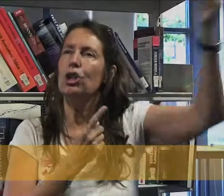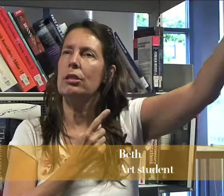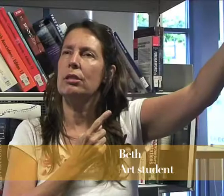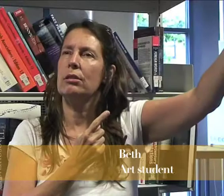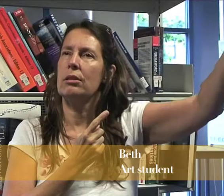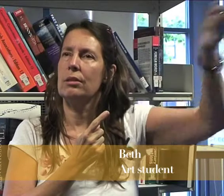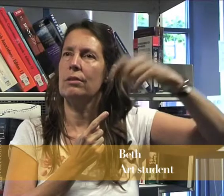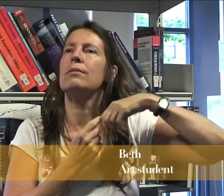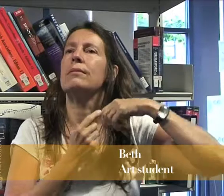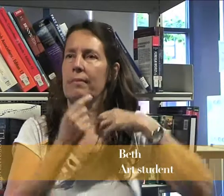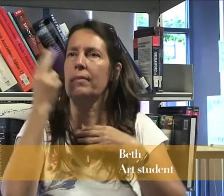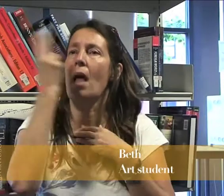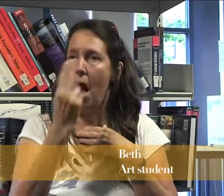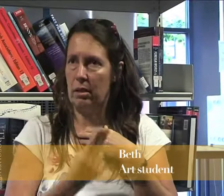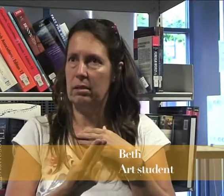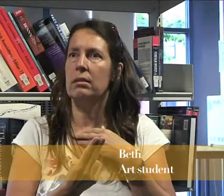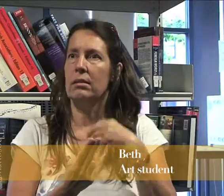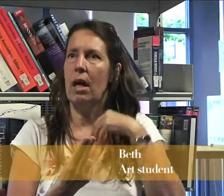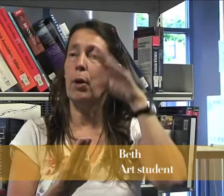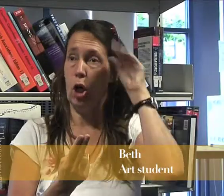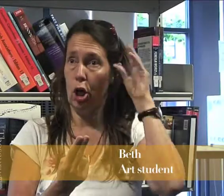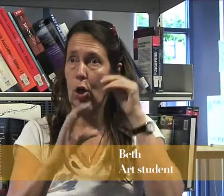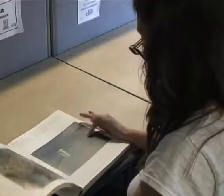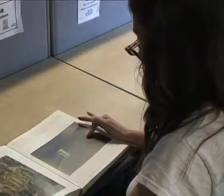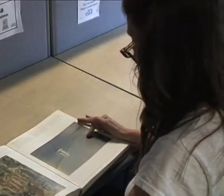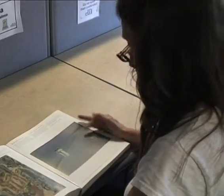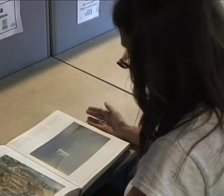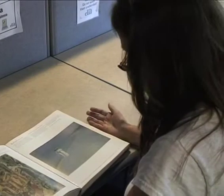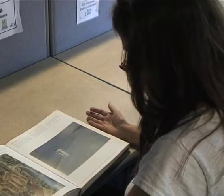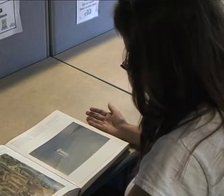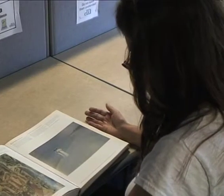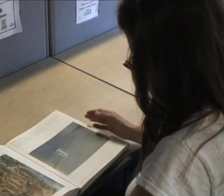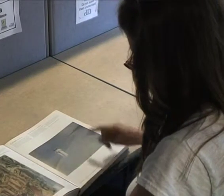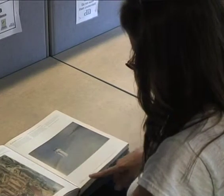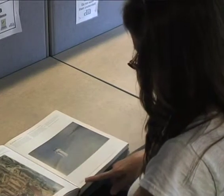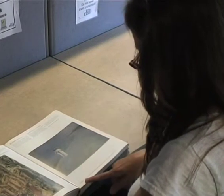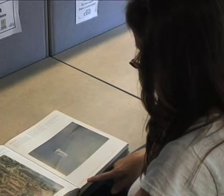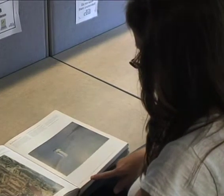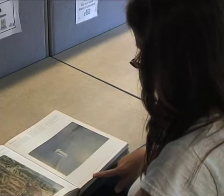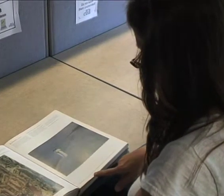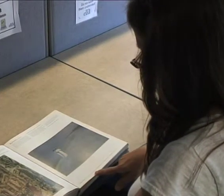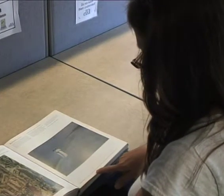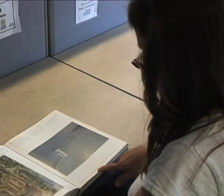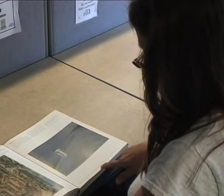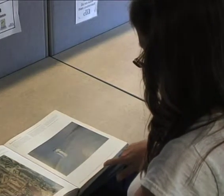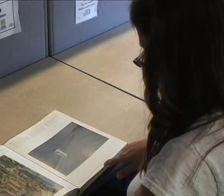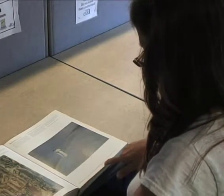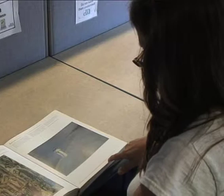In Greenway College I did art, I'm an interpreter, I'm painting, it's really hard